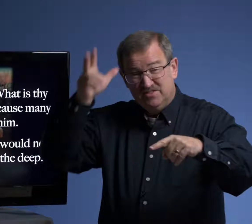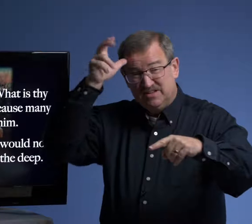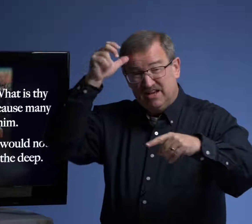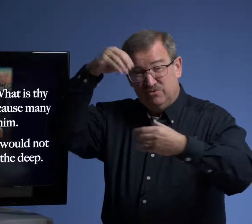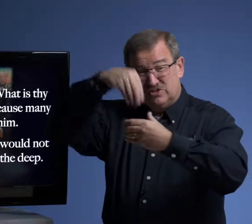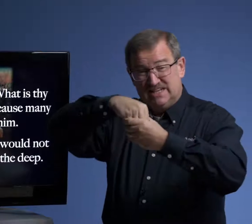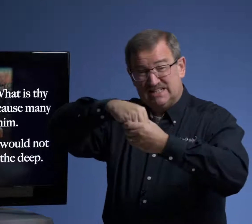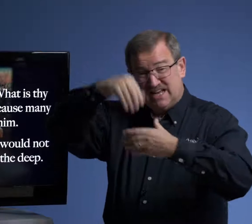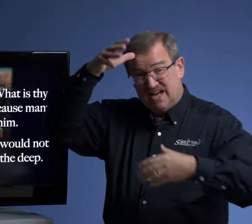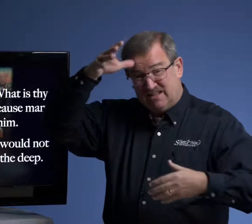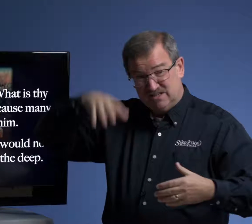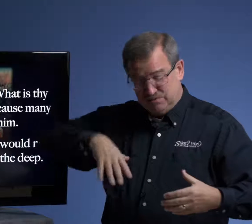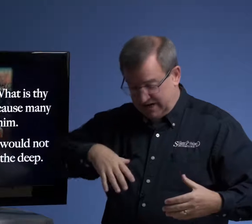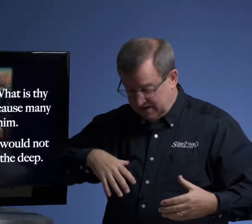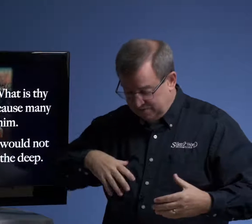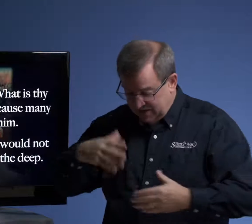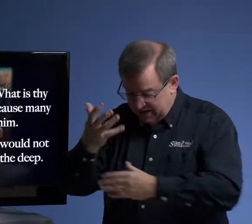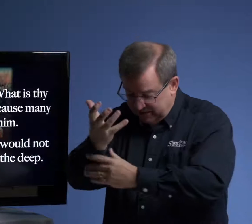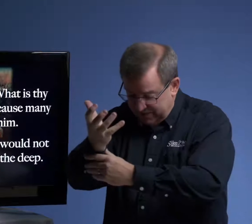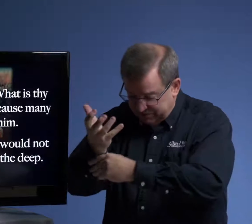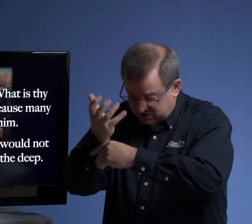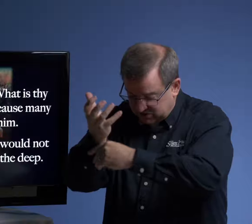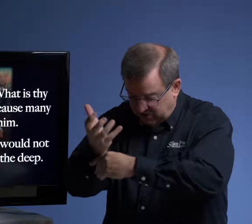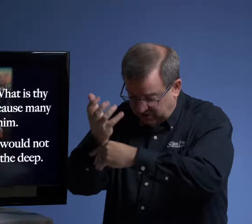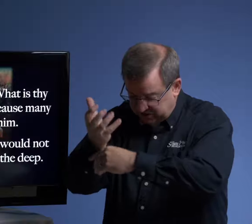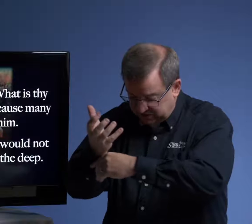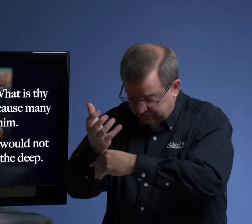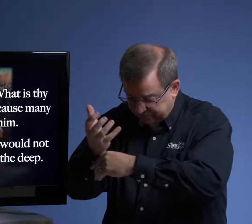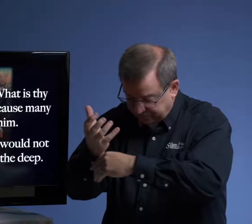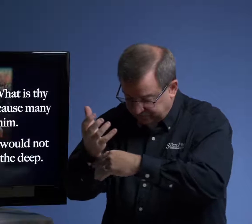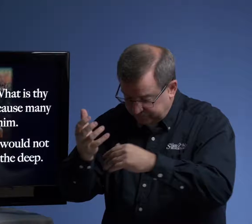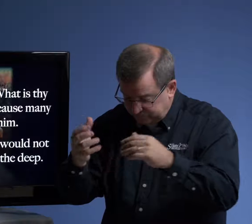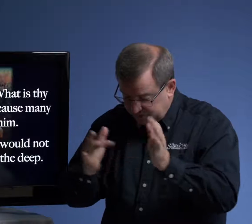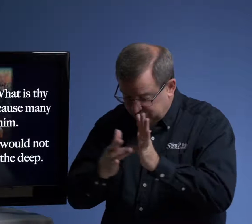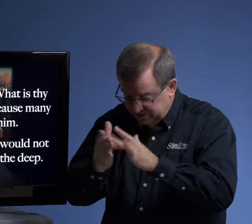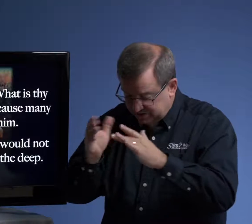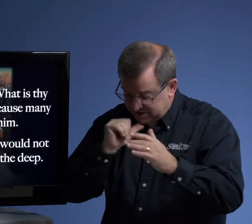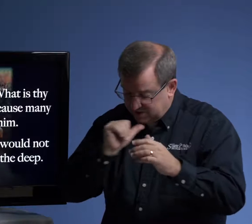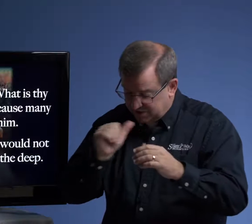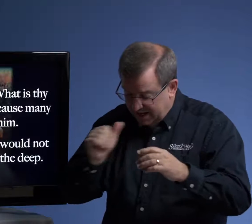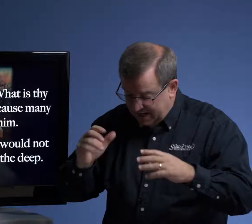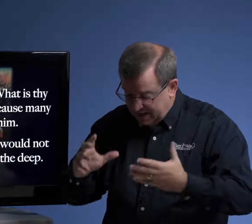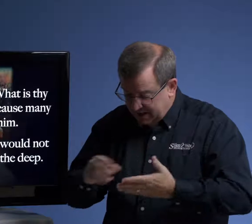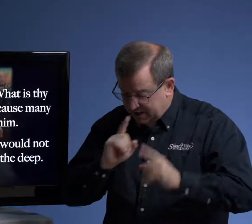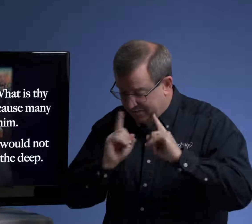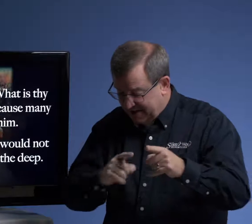the devils inside this man, they besought Jesus that he would not command